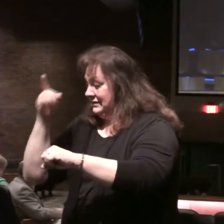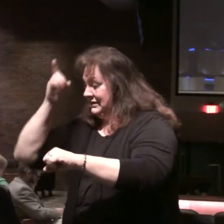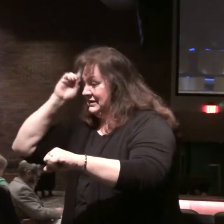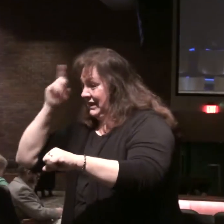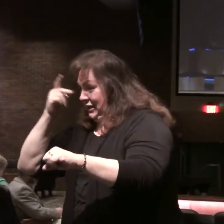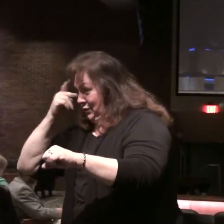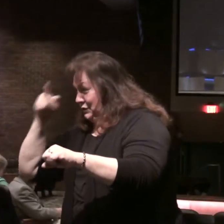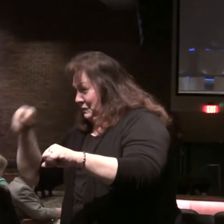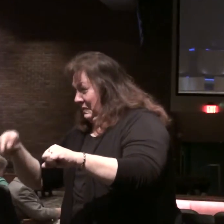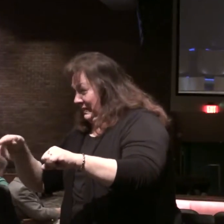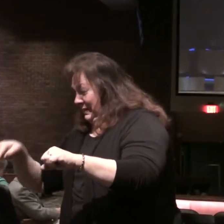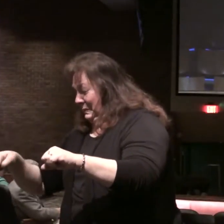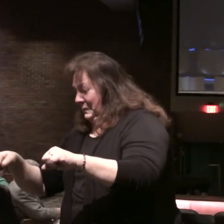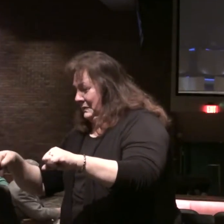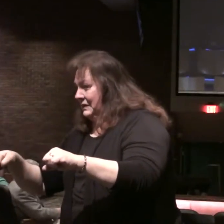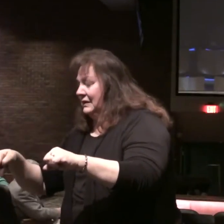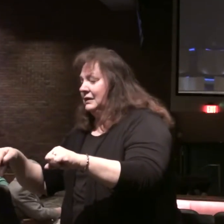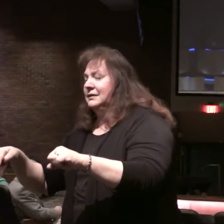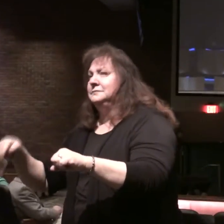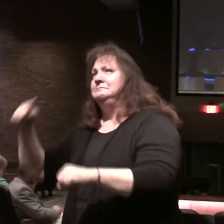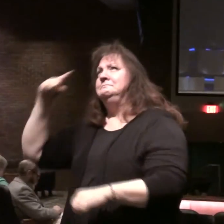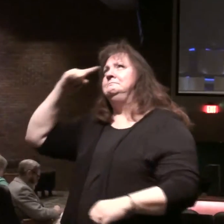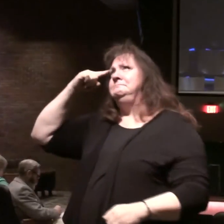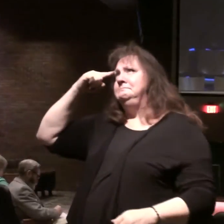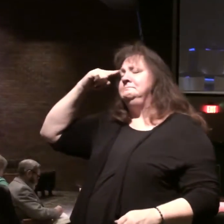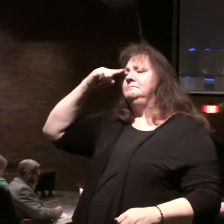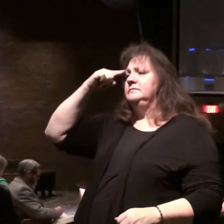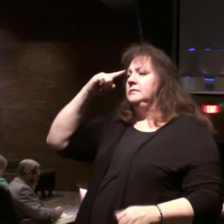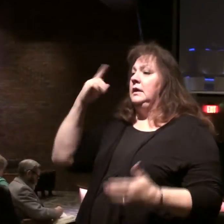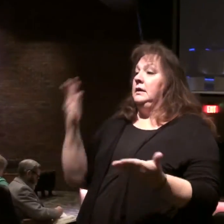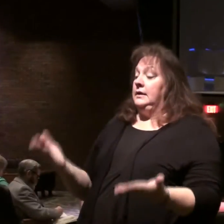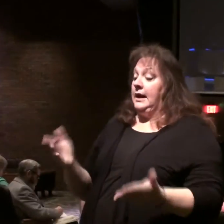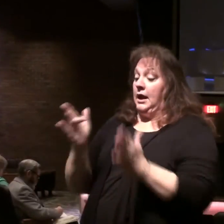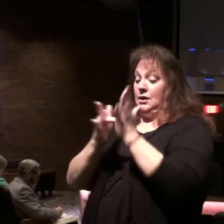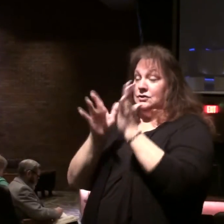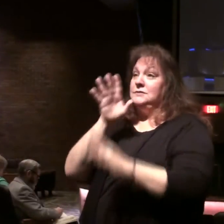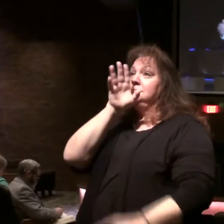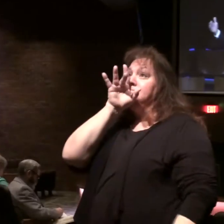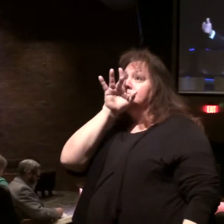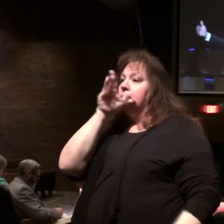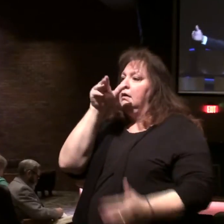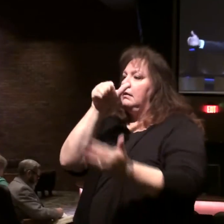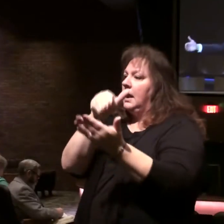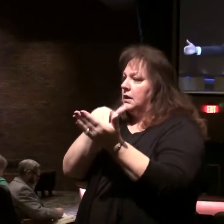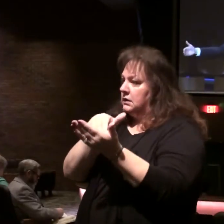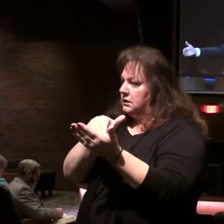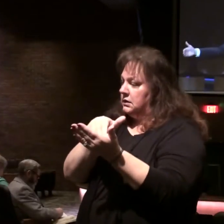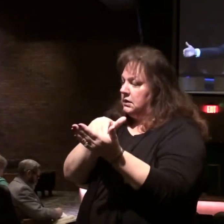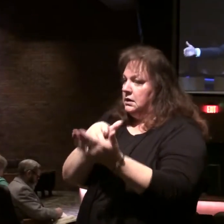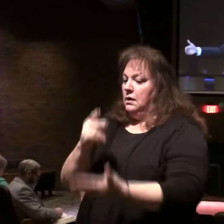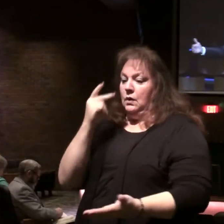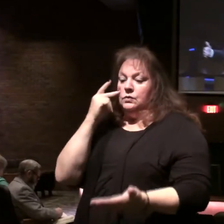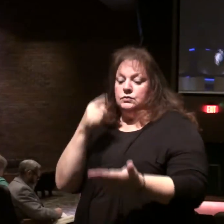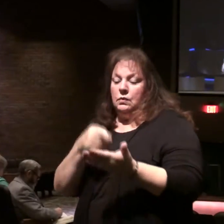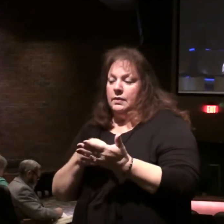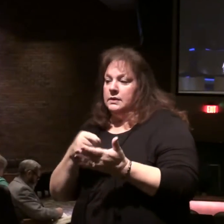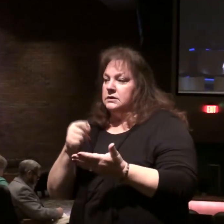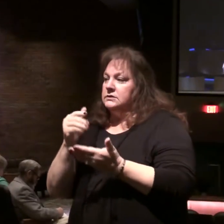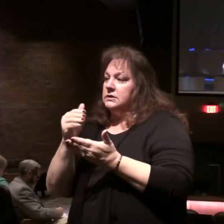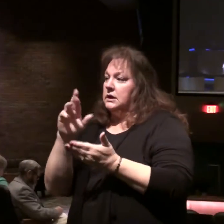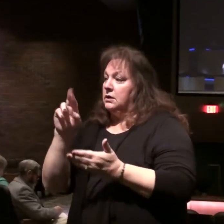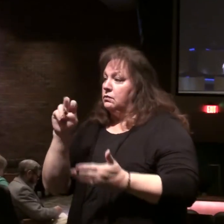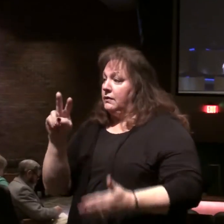Daniel. We considered this. Then here, Christ speaks about it. We saw this in chapter